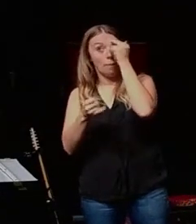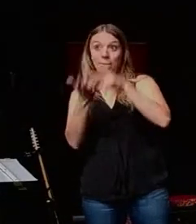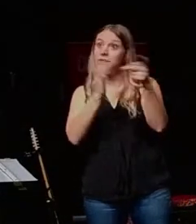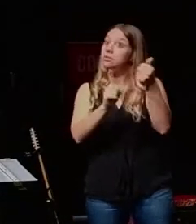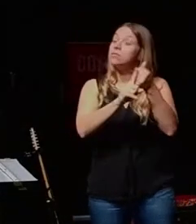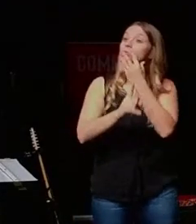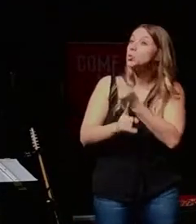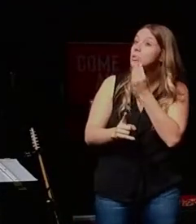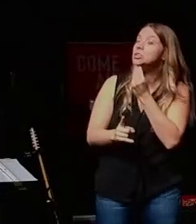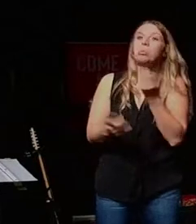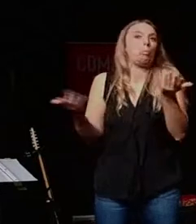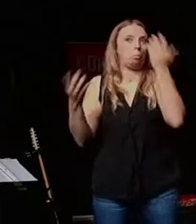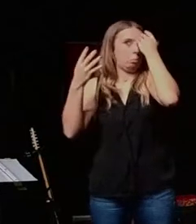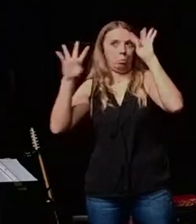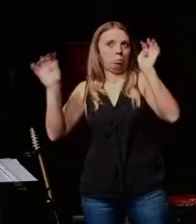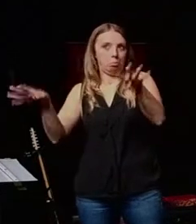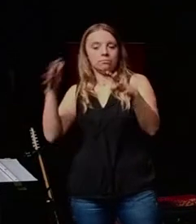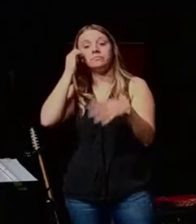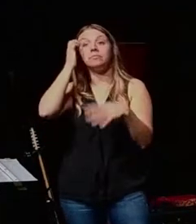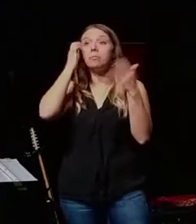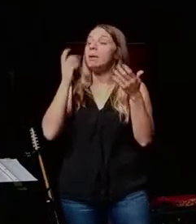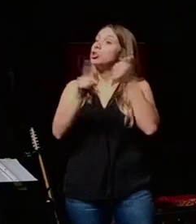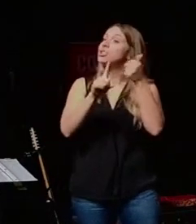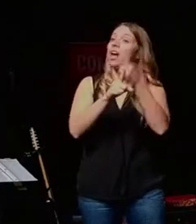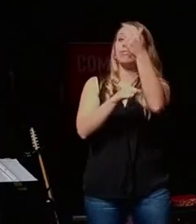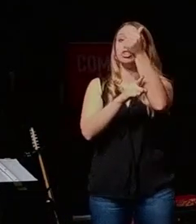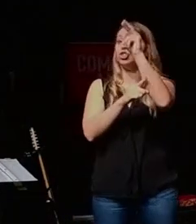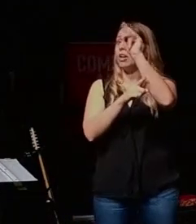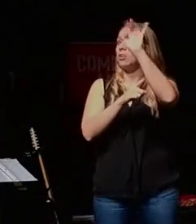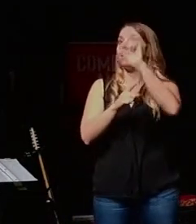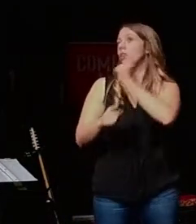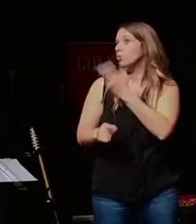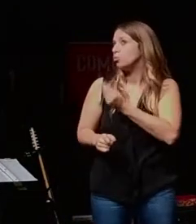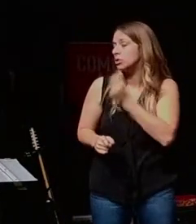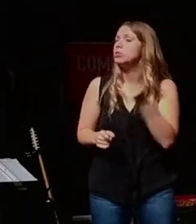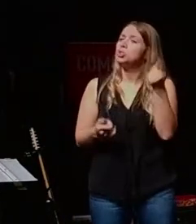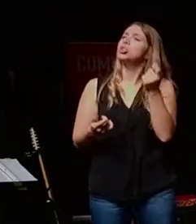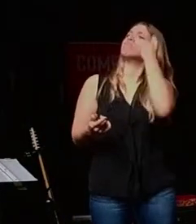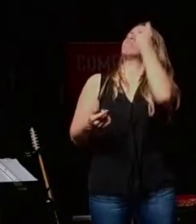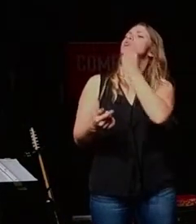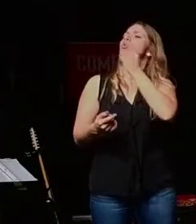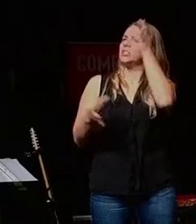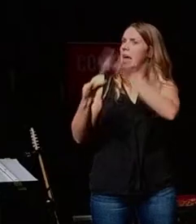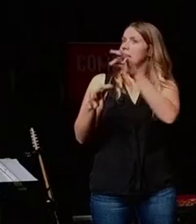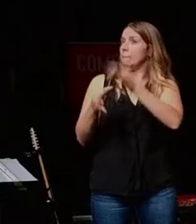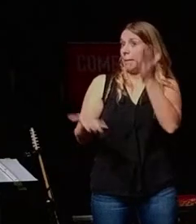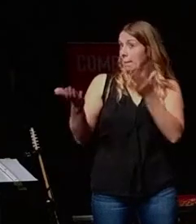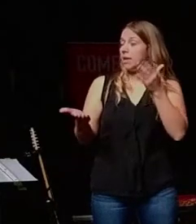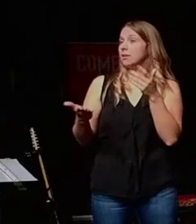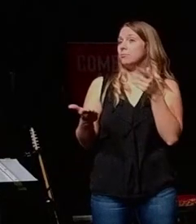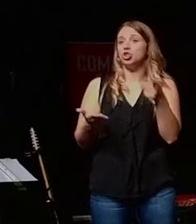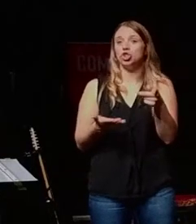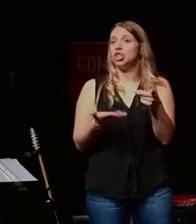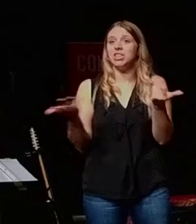Jewish believer who was worshipping the river. Or she was maybe a Gentile who sympathized with the Jewish faith. And was there sort